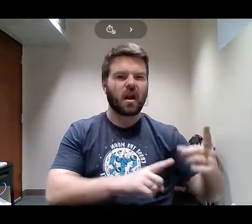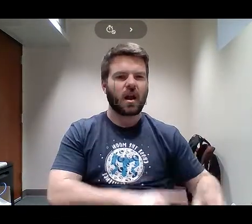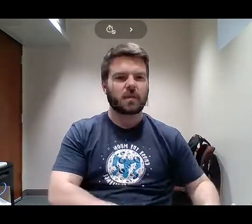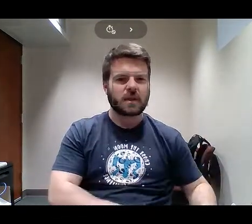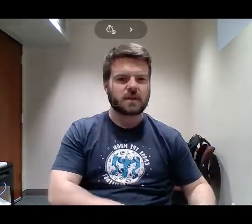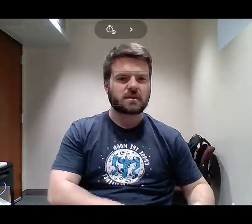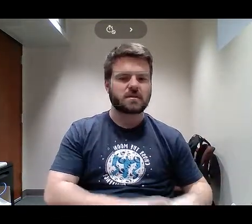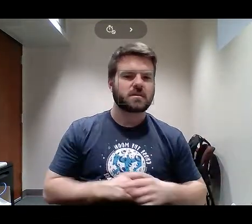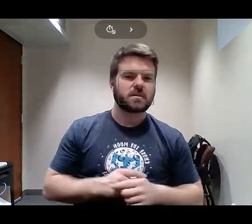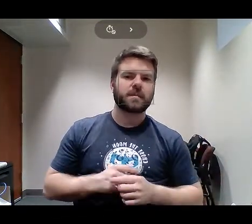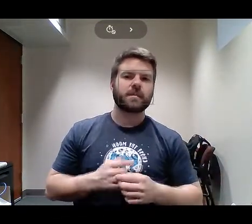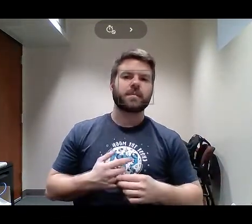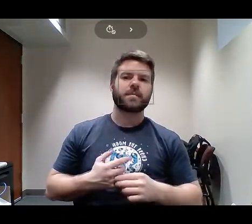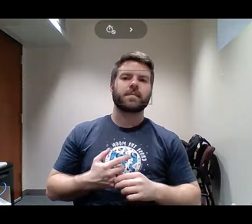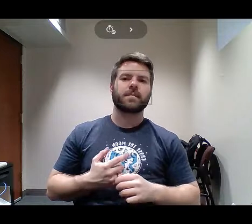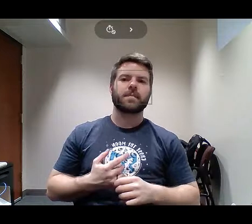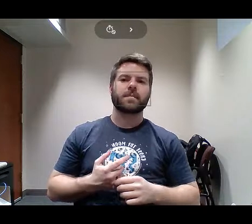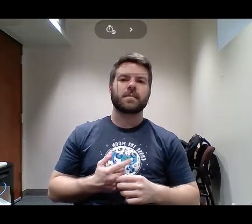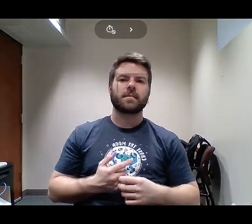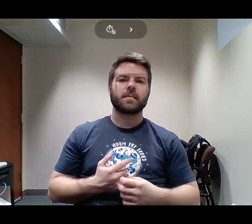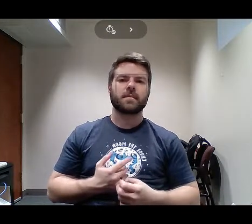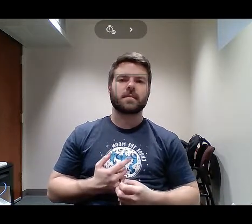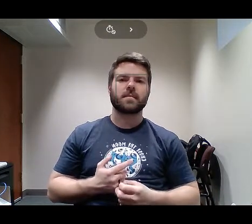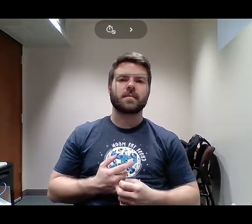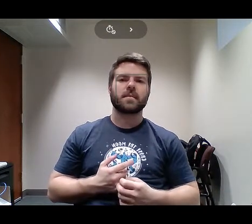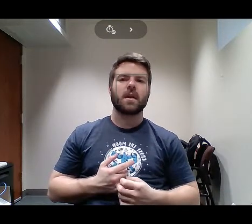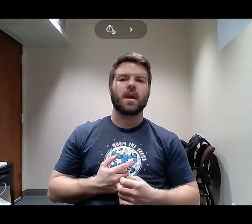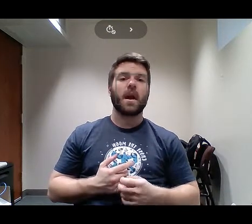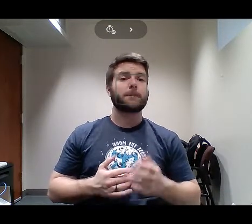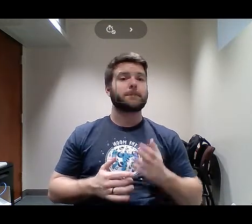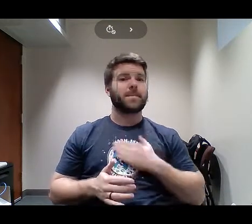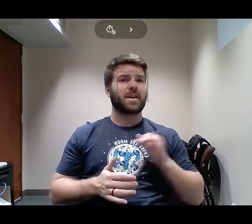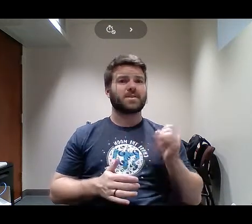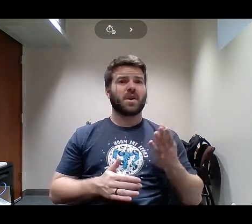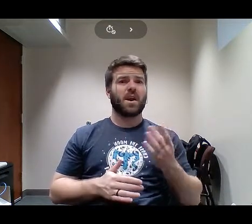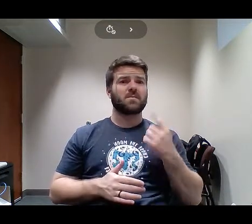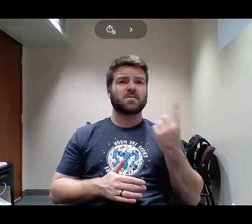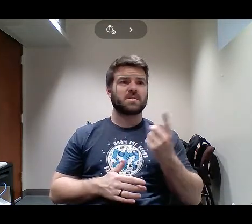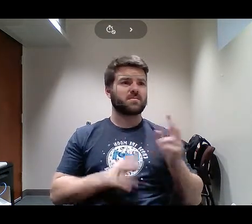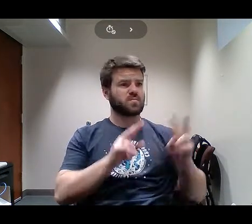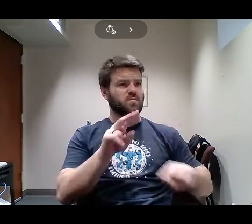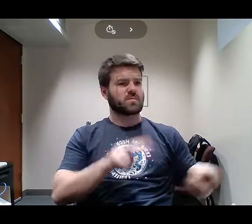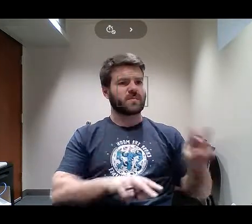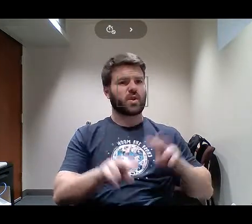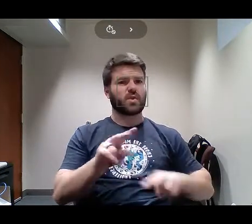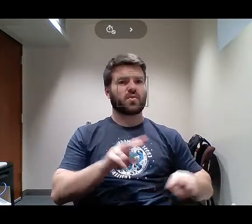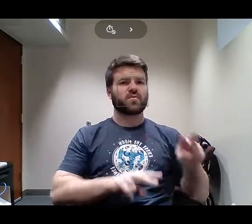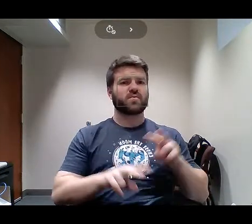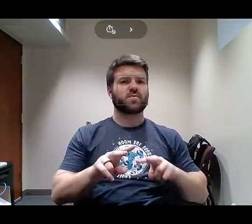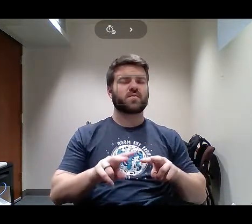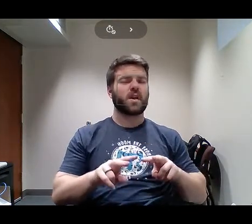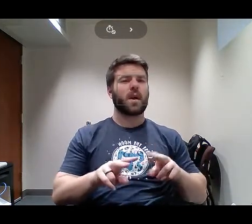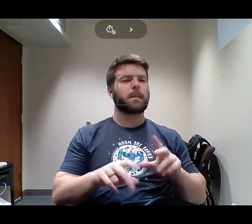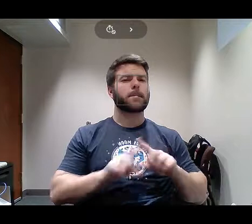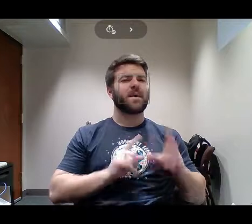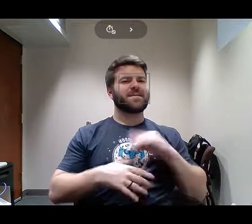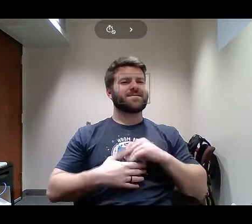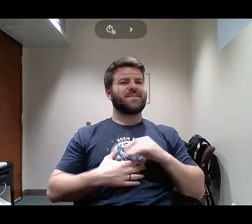in my instinct told me that I should be doing something. I should be lending a hand. So, as